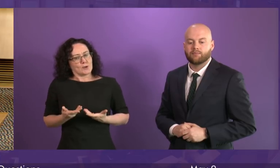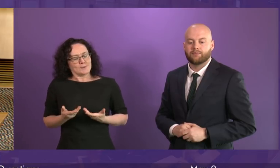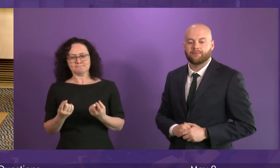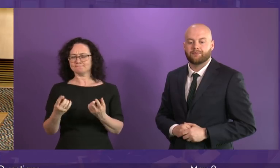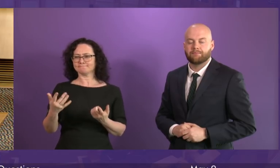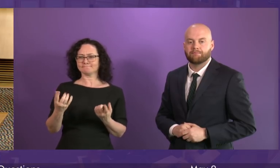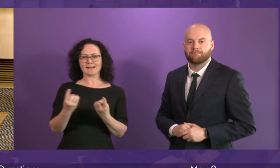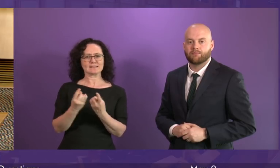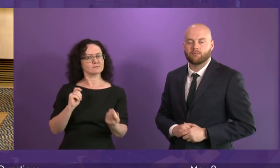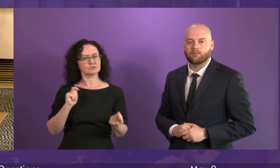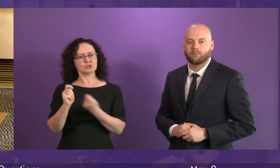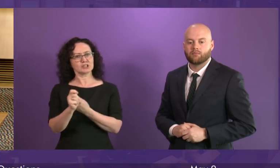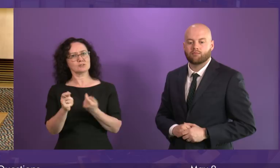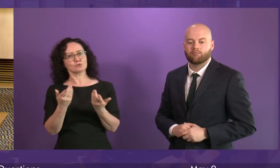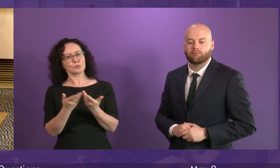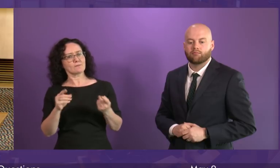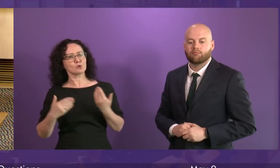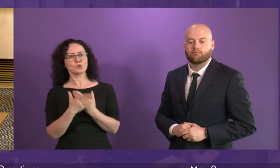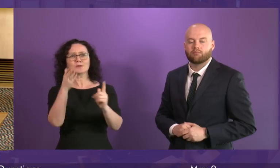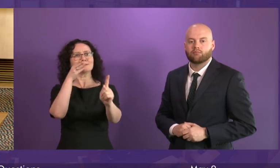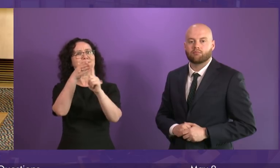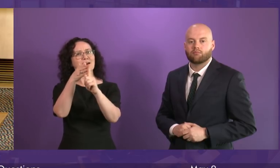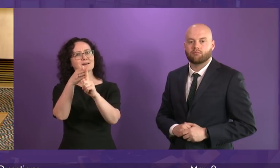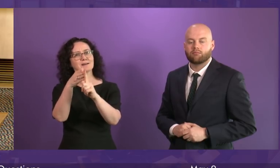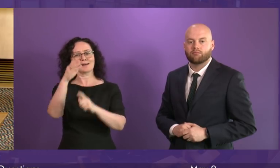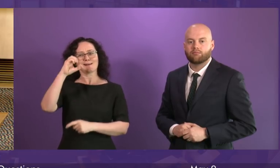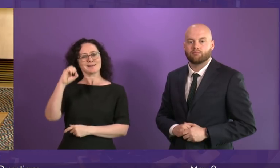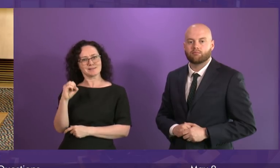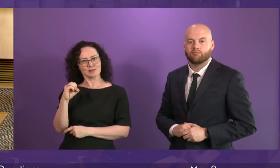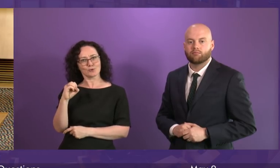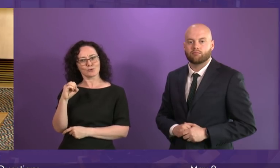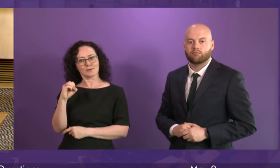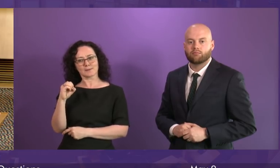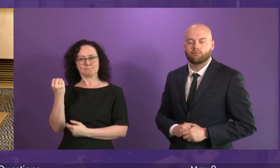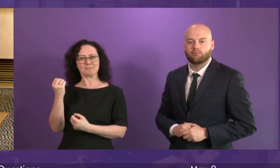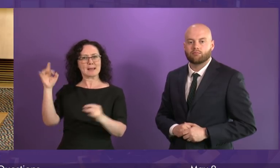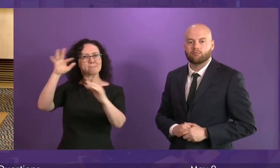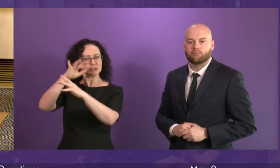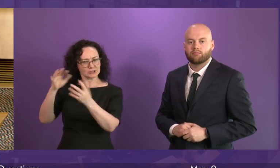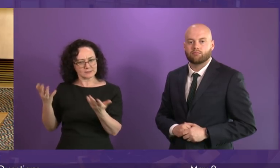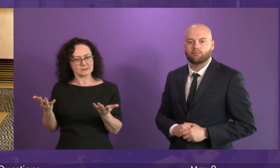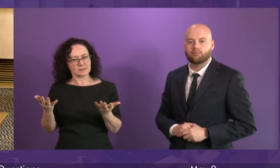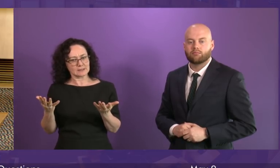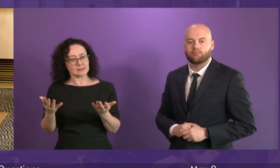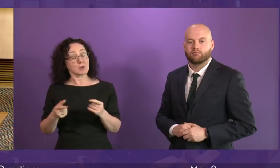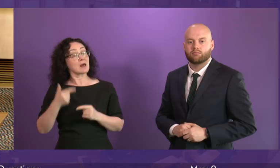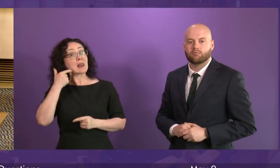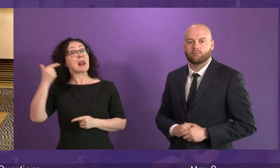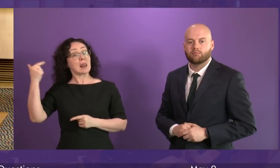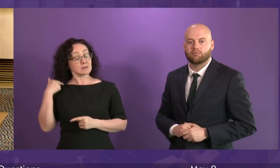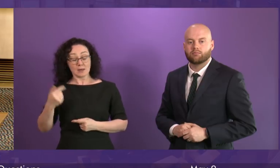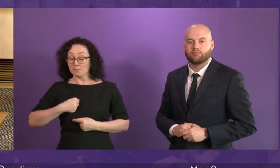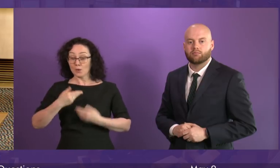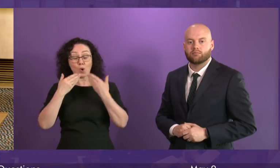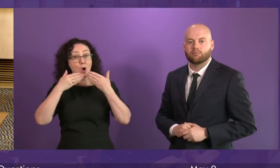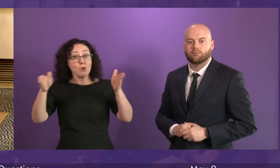zero greenhouse gas emissions by 2045. And as I said in this chamber last week and as I said very very openly we will require